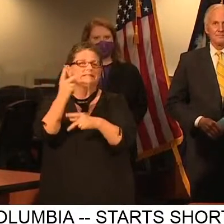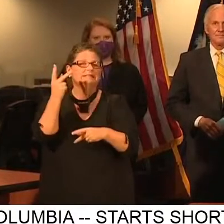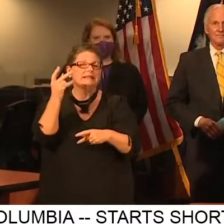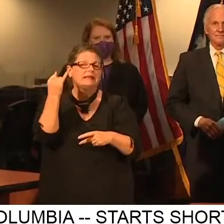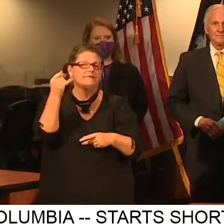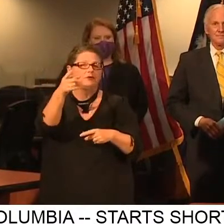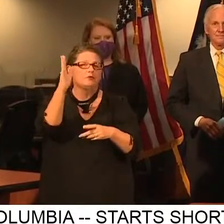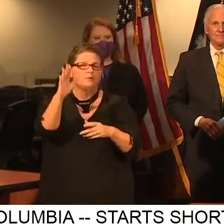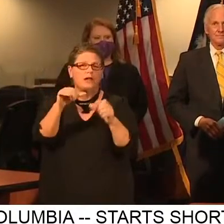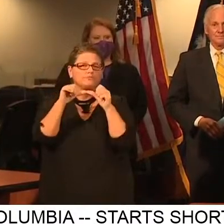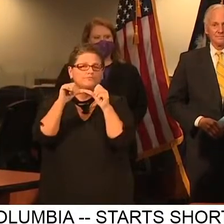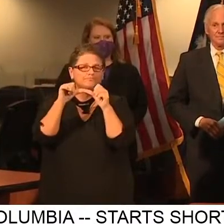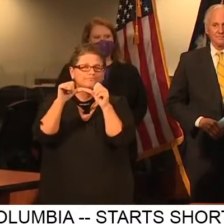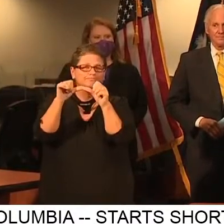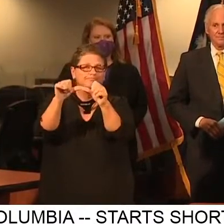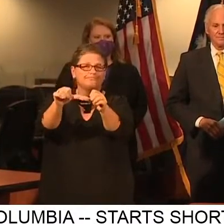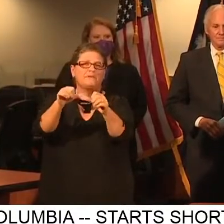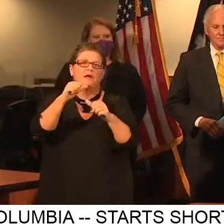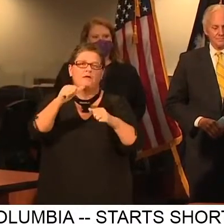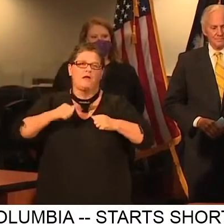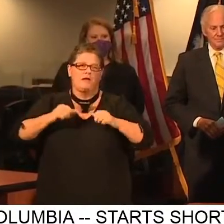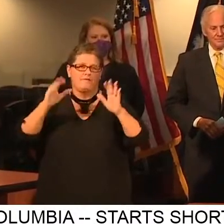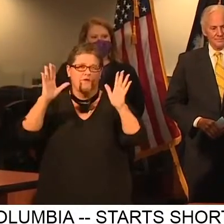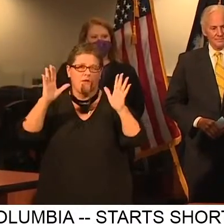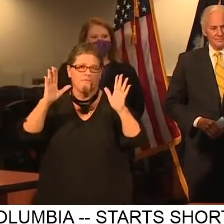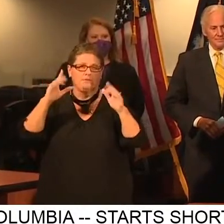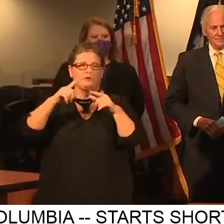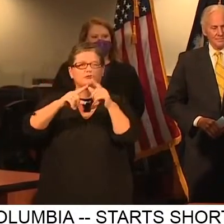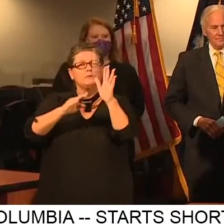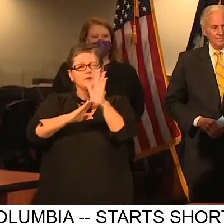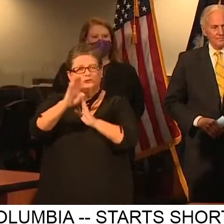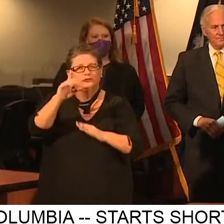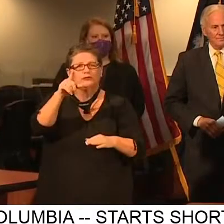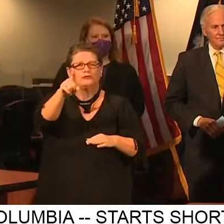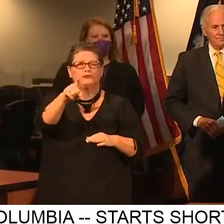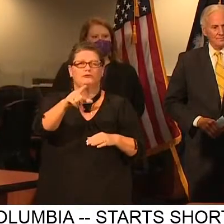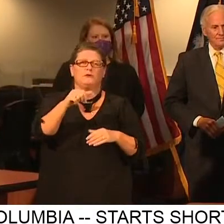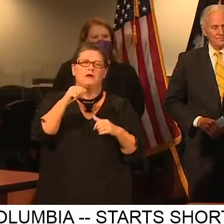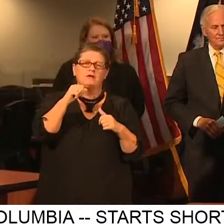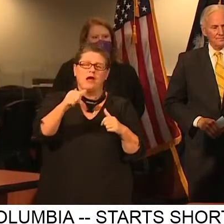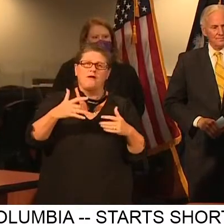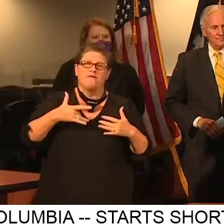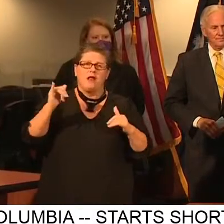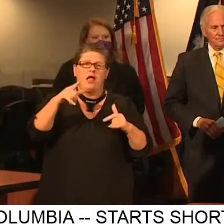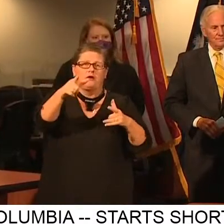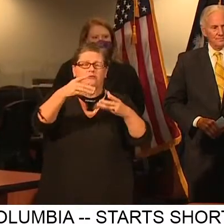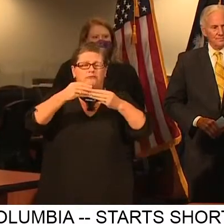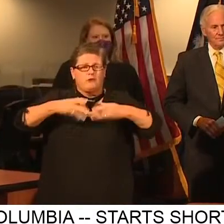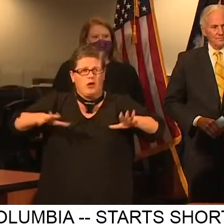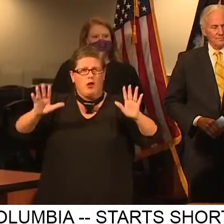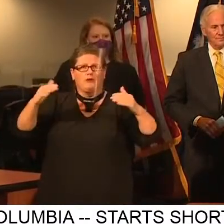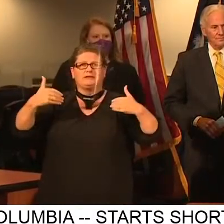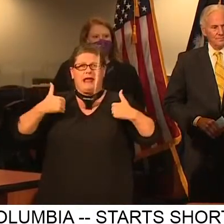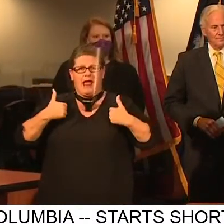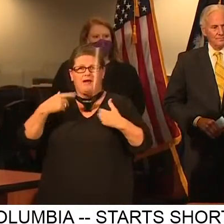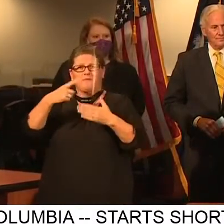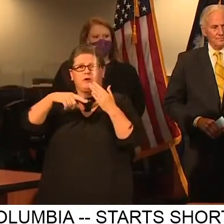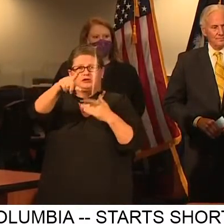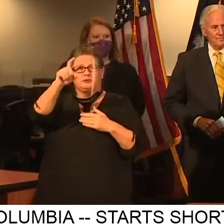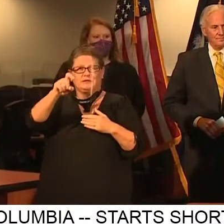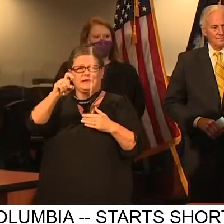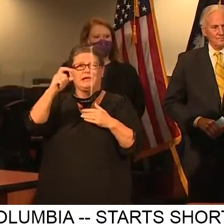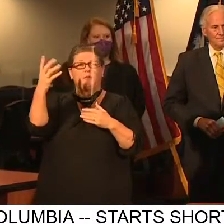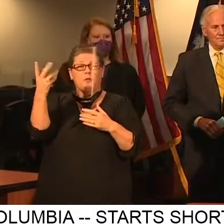perseverance finish its work so that you may be mature and complete, not lacking anything. Let's hold strong to our faith,